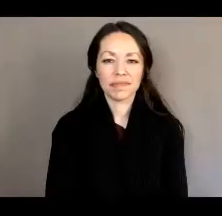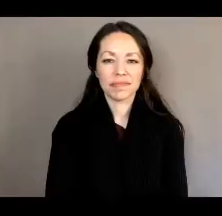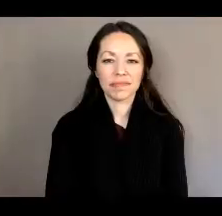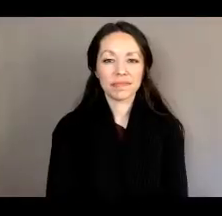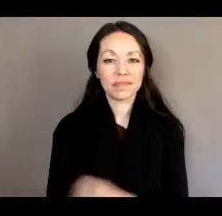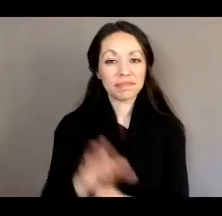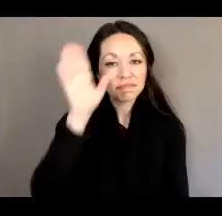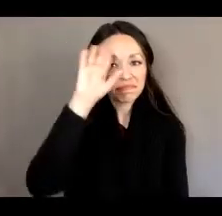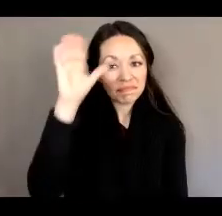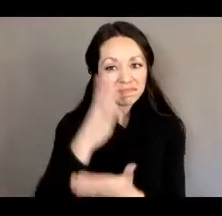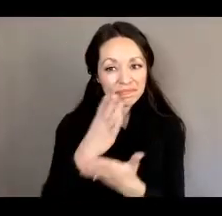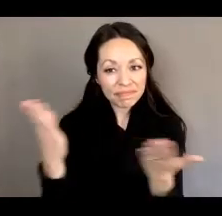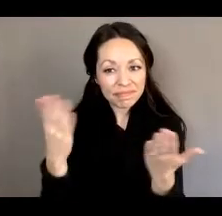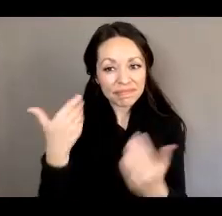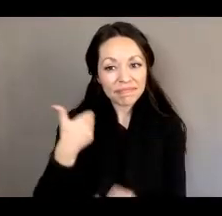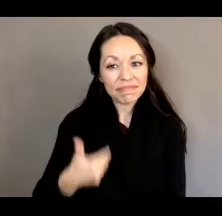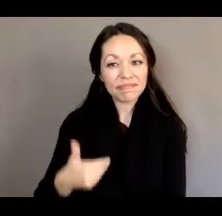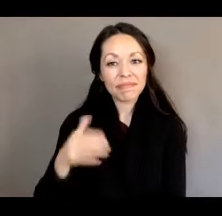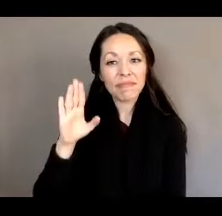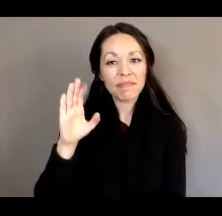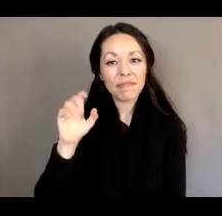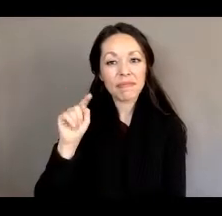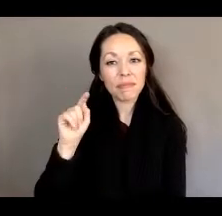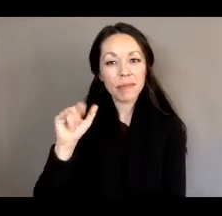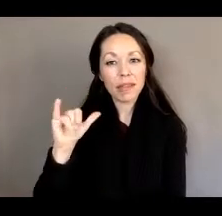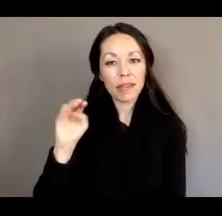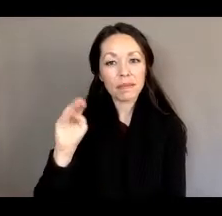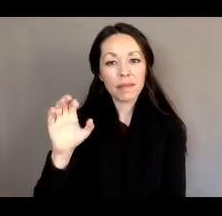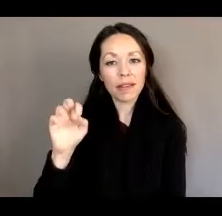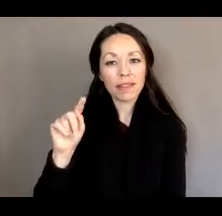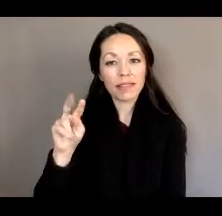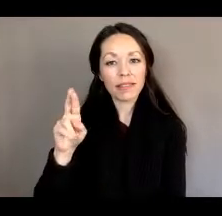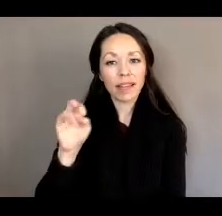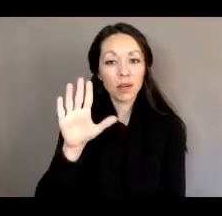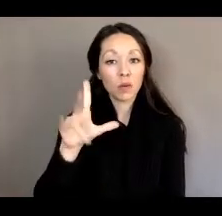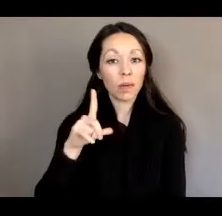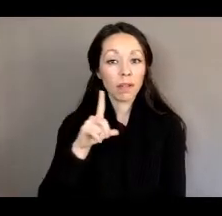Hi everybody, Betty McIntyre here with your legislative update.